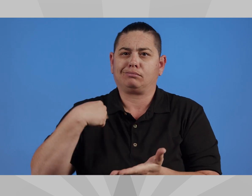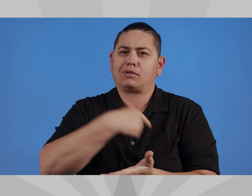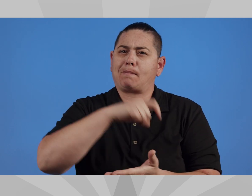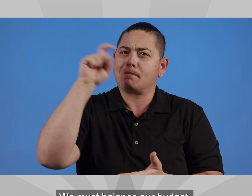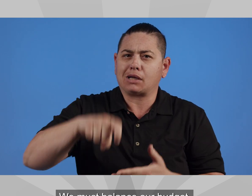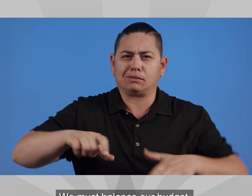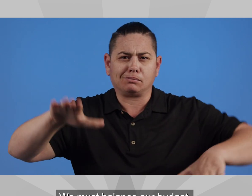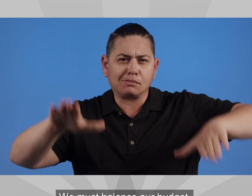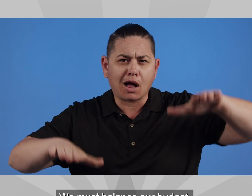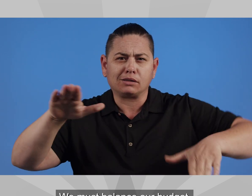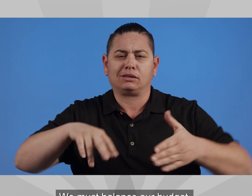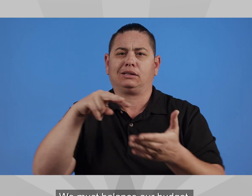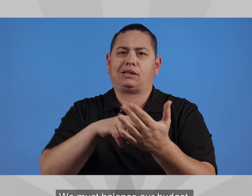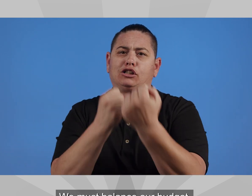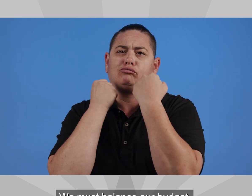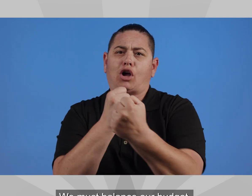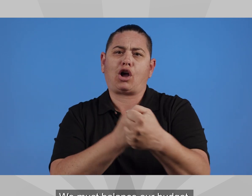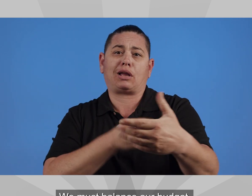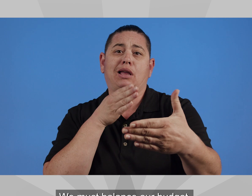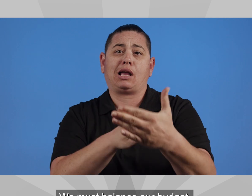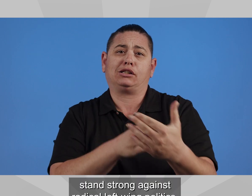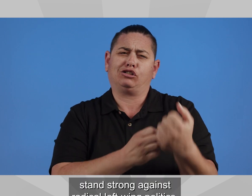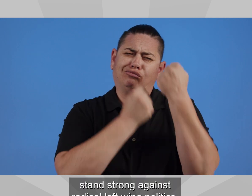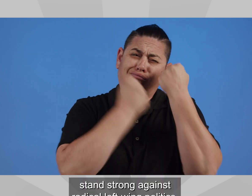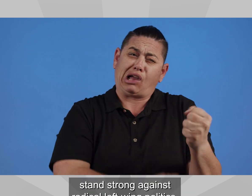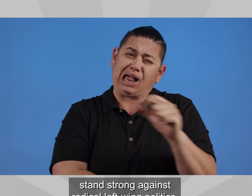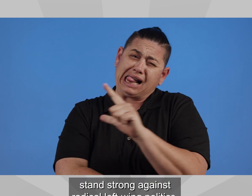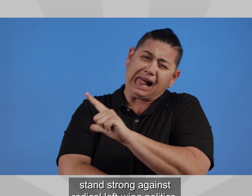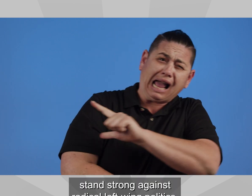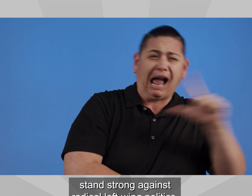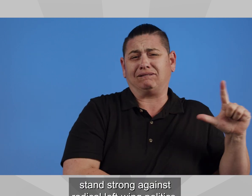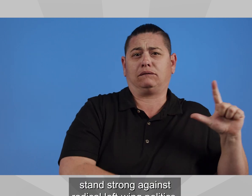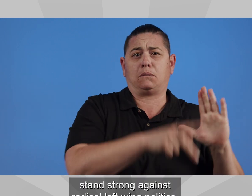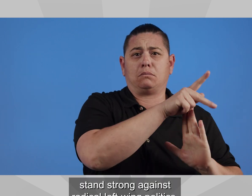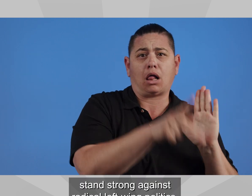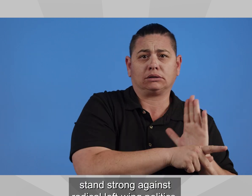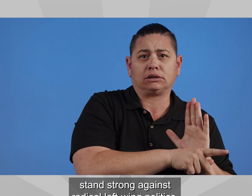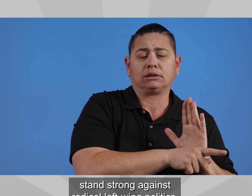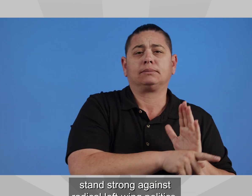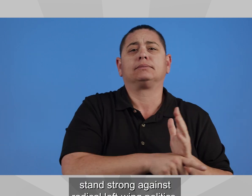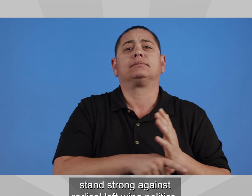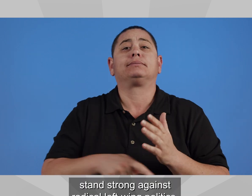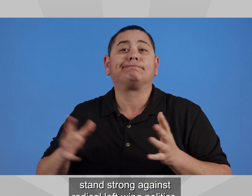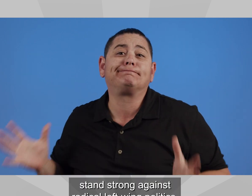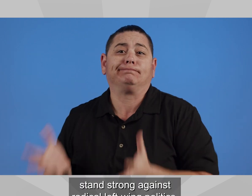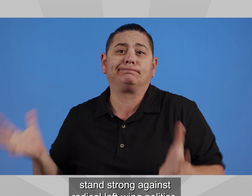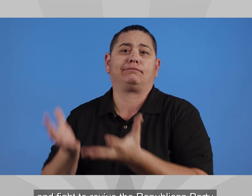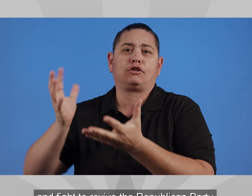We must balance our budget, stand strong against radical left-wing politics,